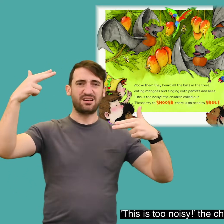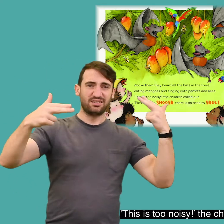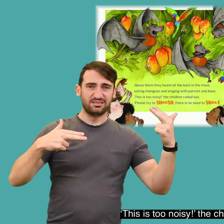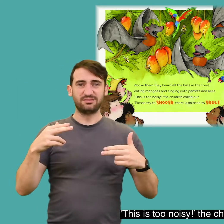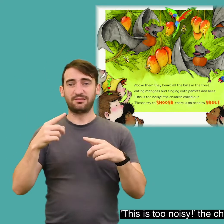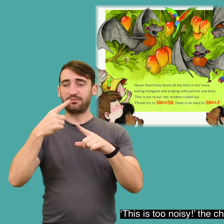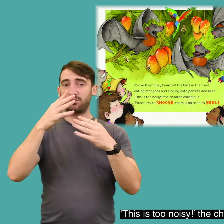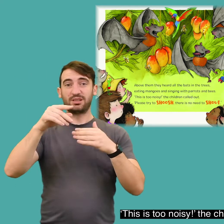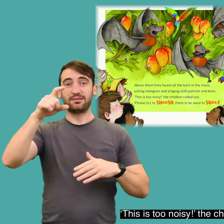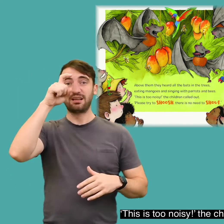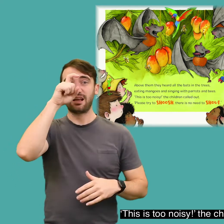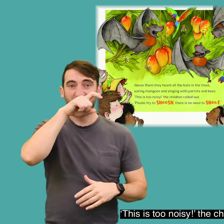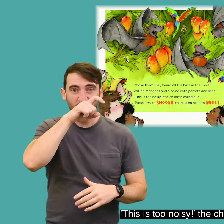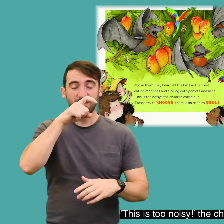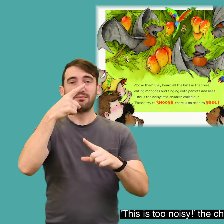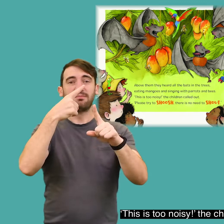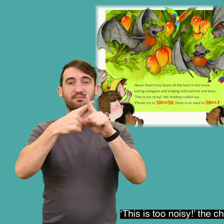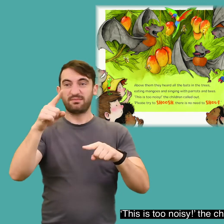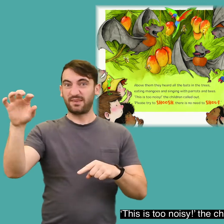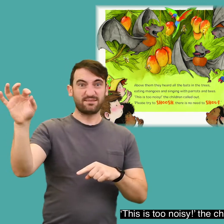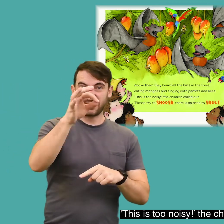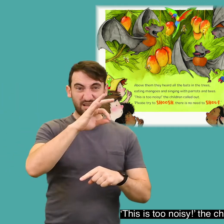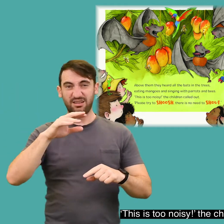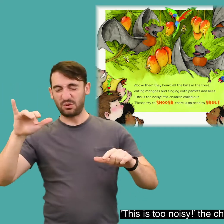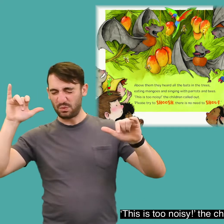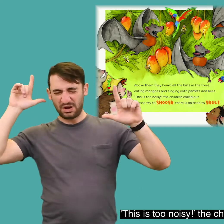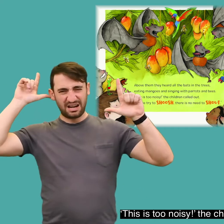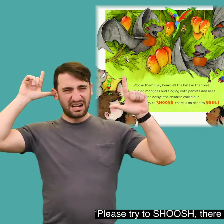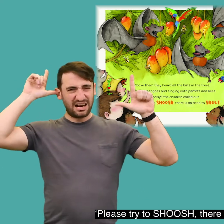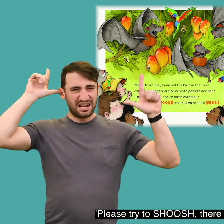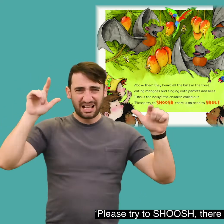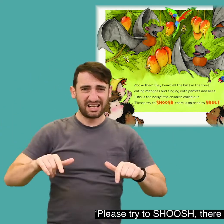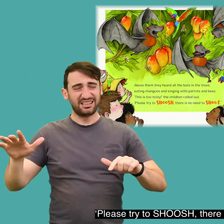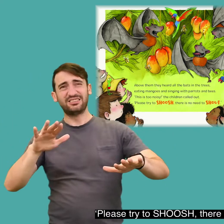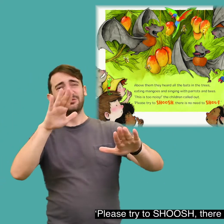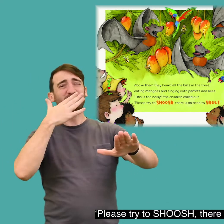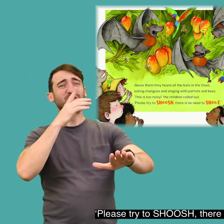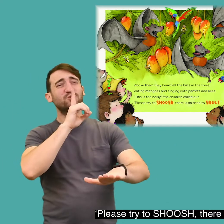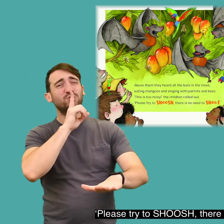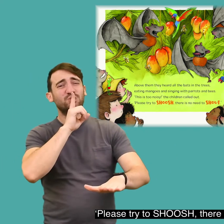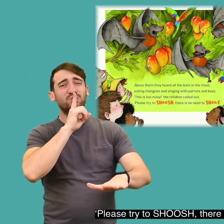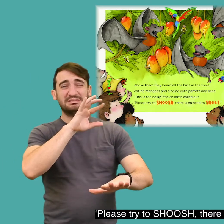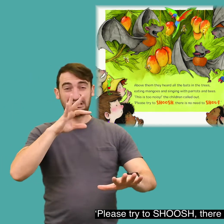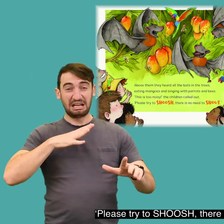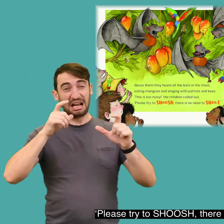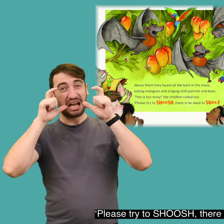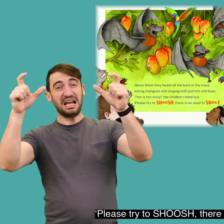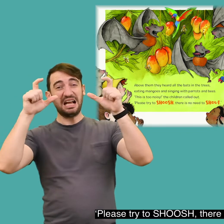This is too noisy, the children called out. Please try to shush. There is no need to